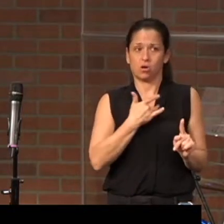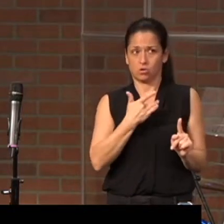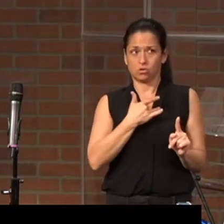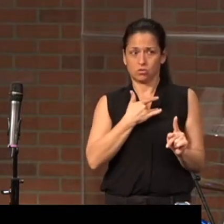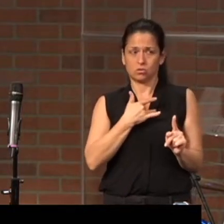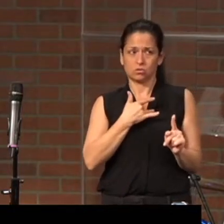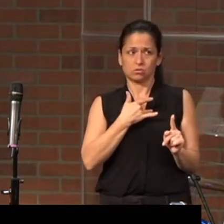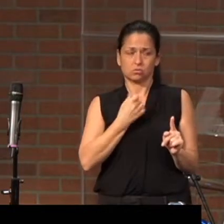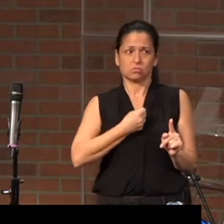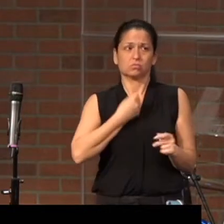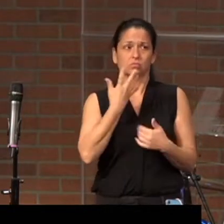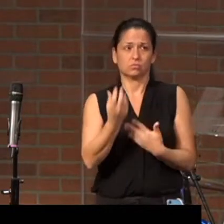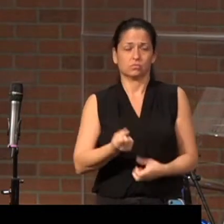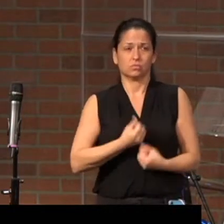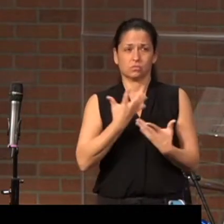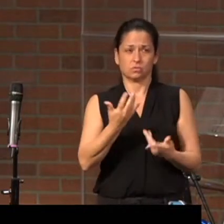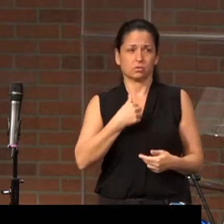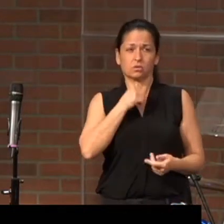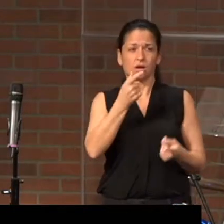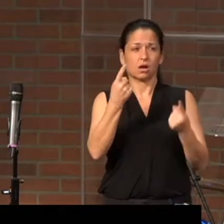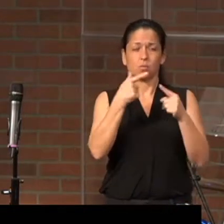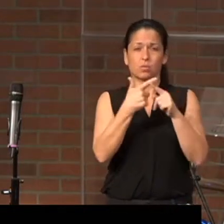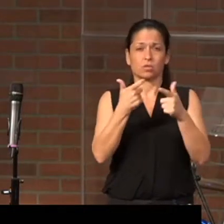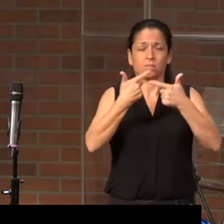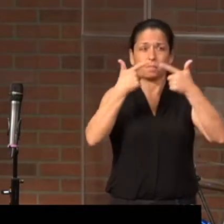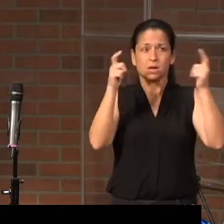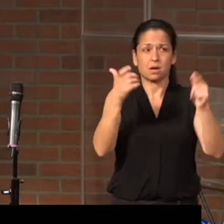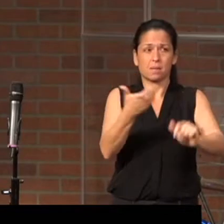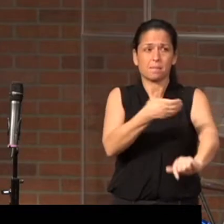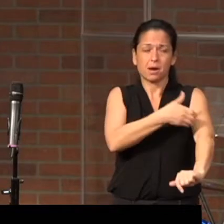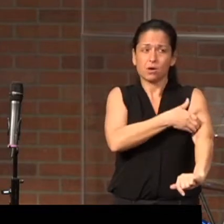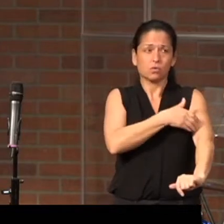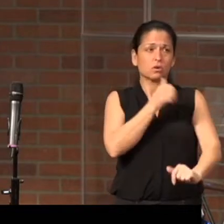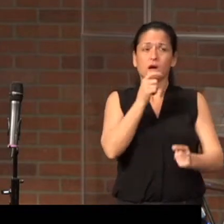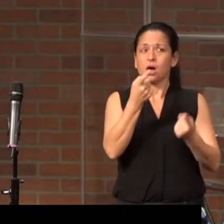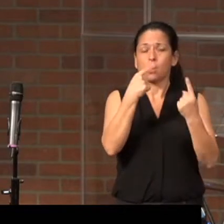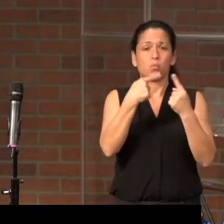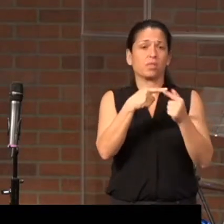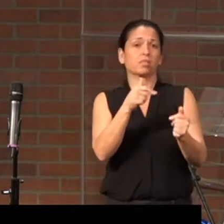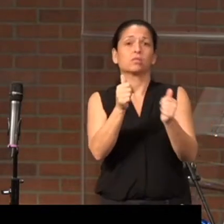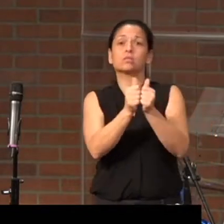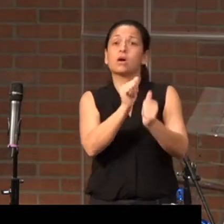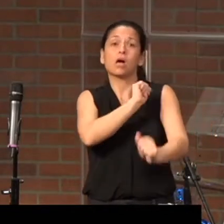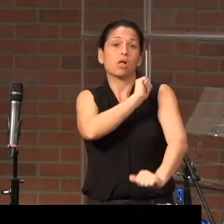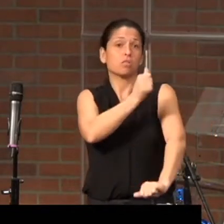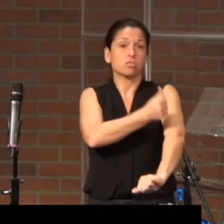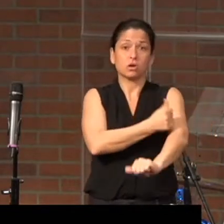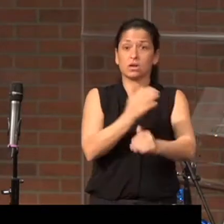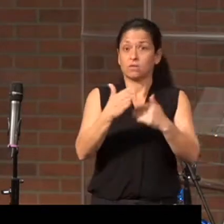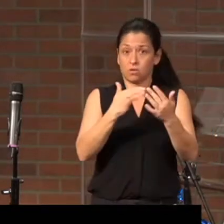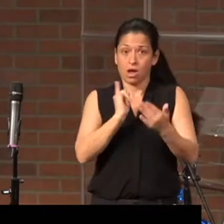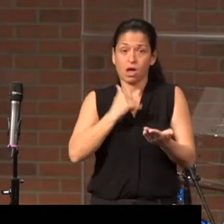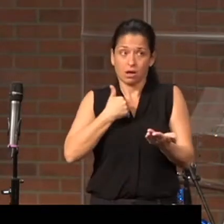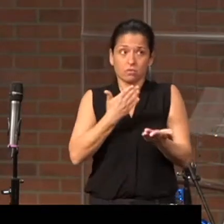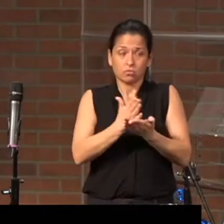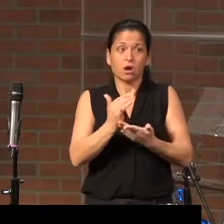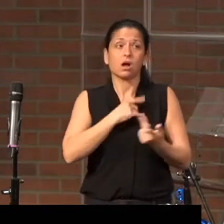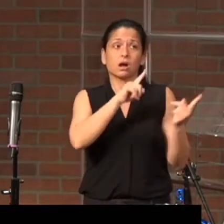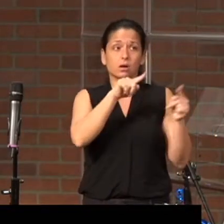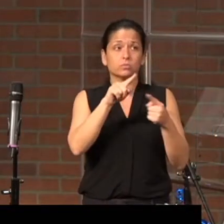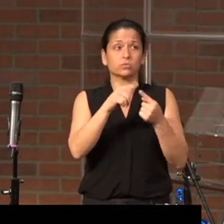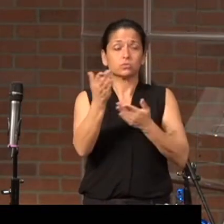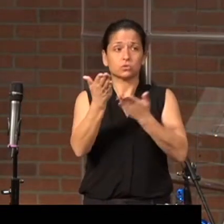I didn't come with grand power, I didn't come with authority, even though I had the right to do that. I came to